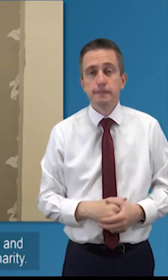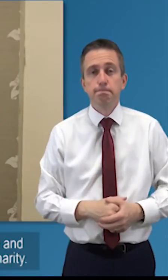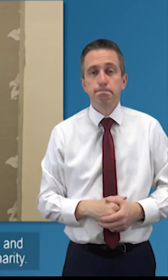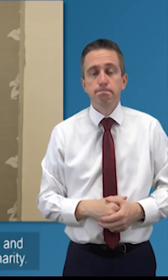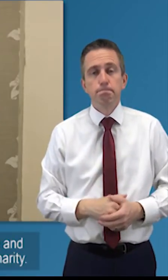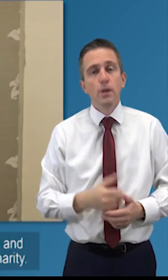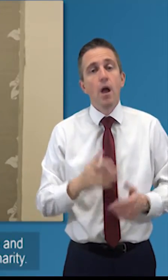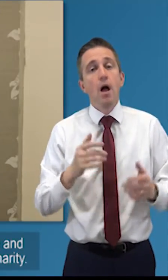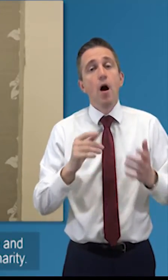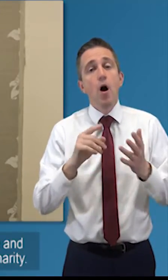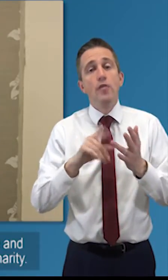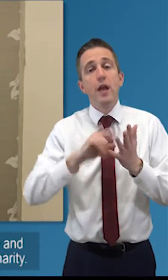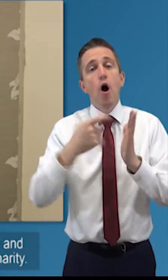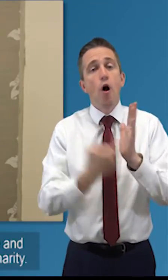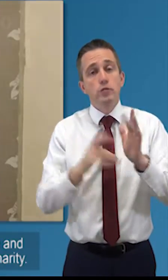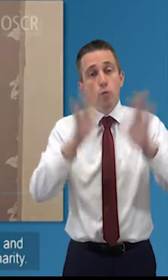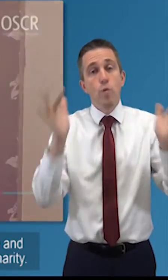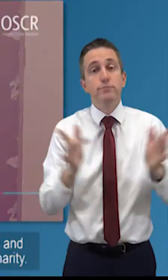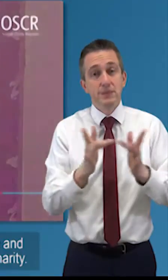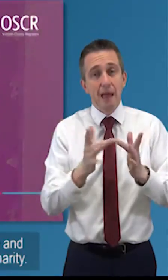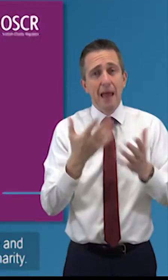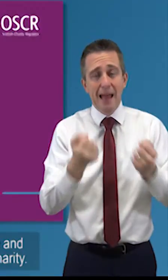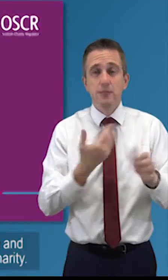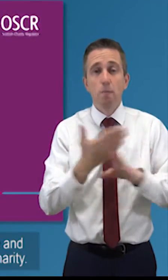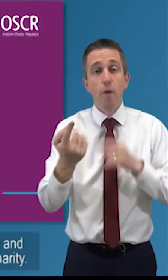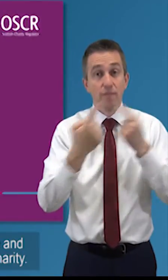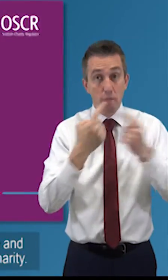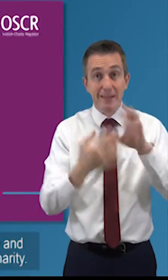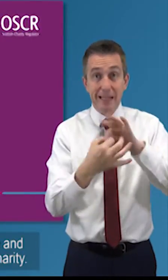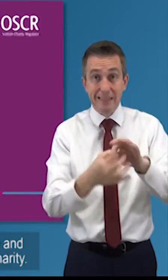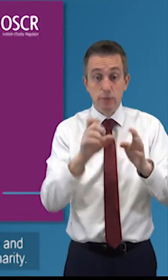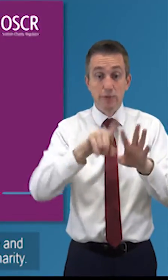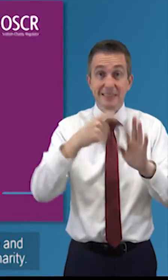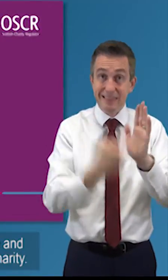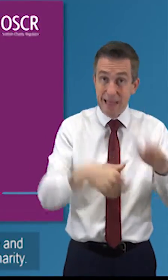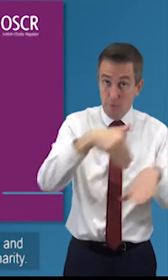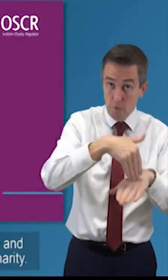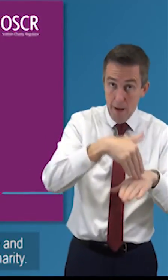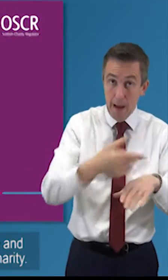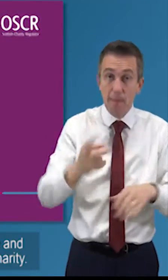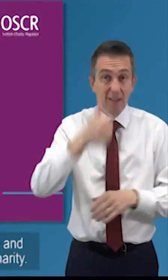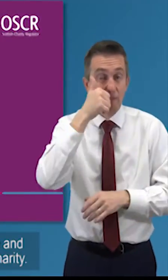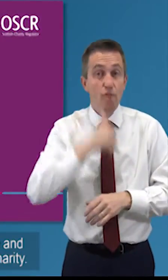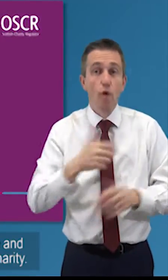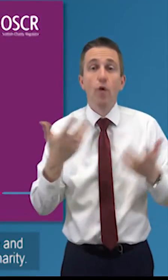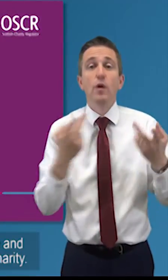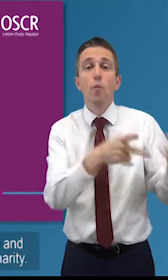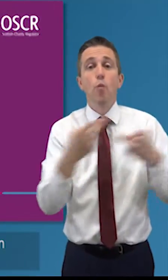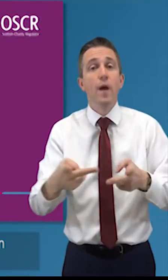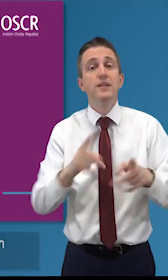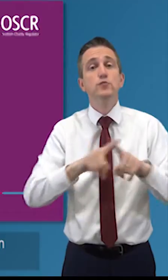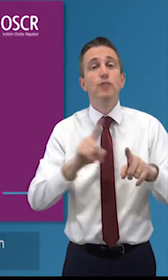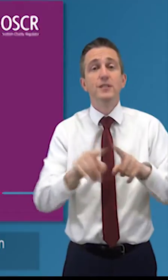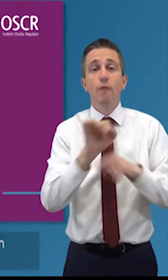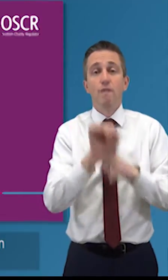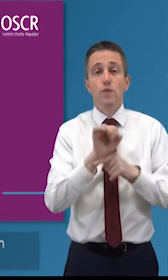of it and there's guidance on our website both on cybercrime and on fraud and on reducing the risks of frauding